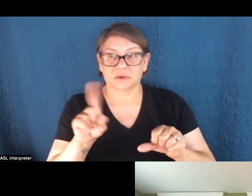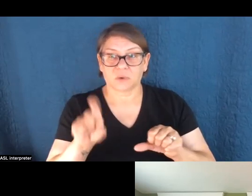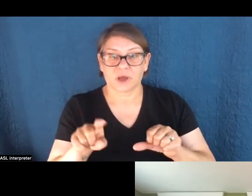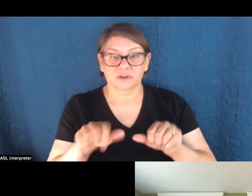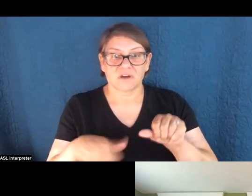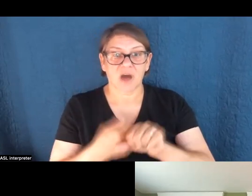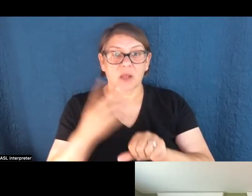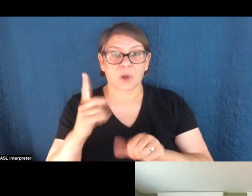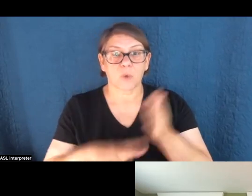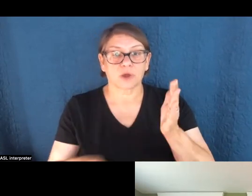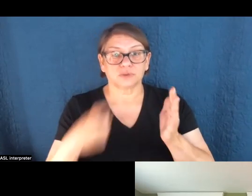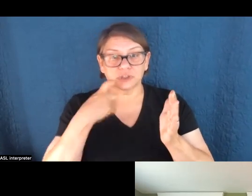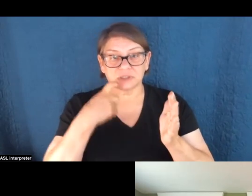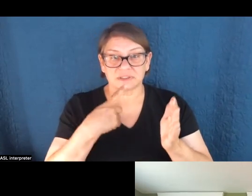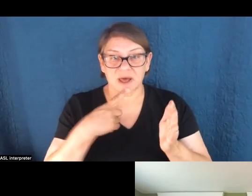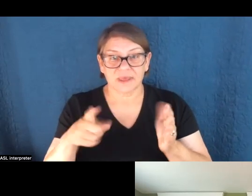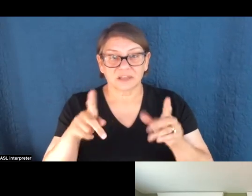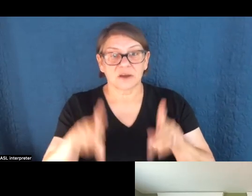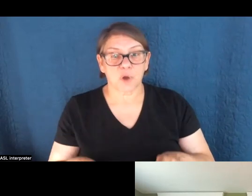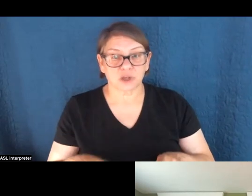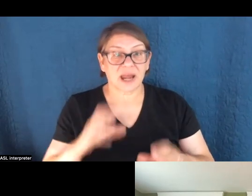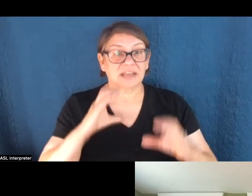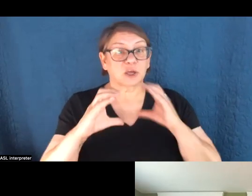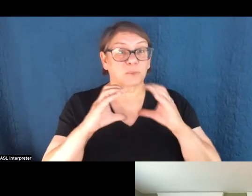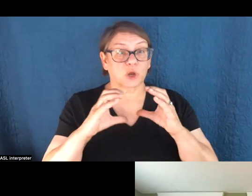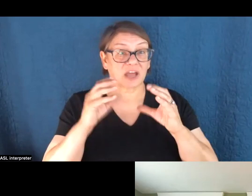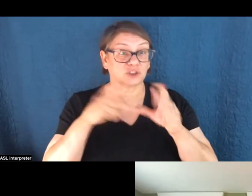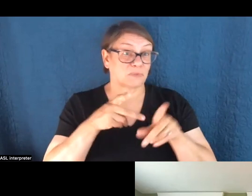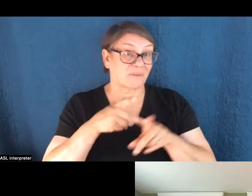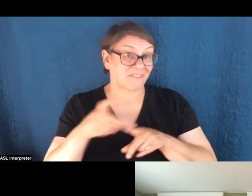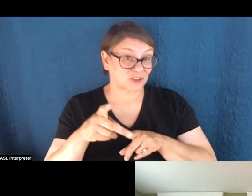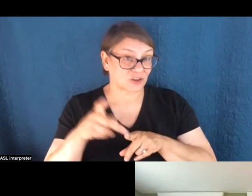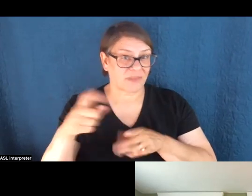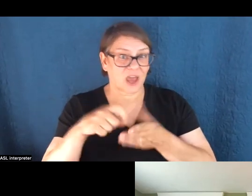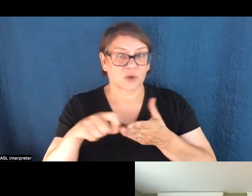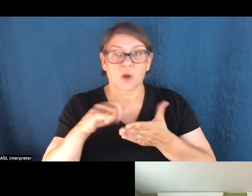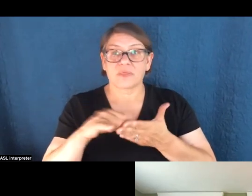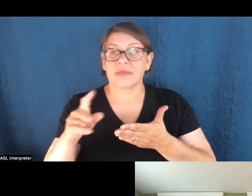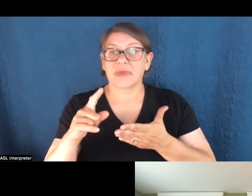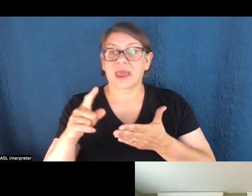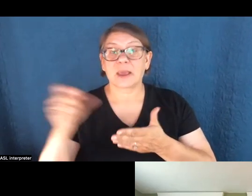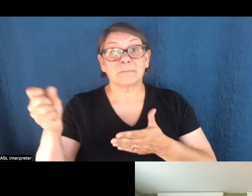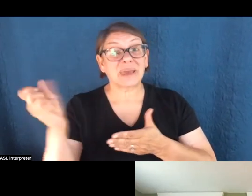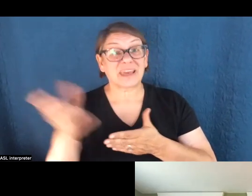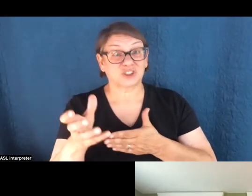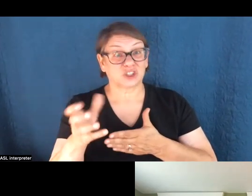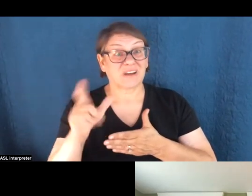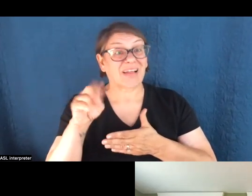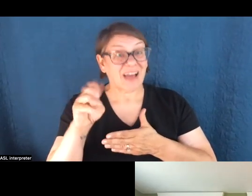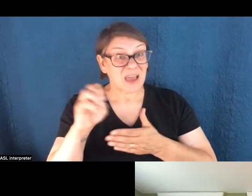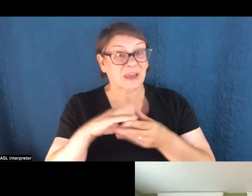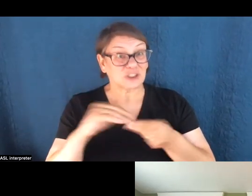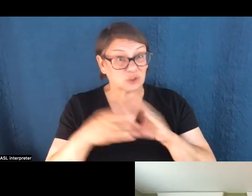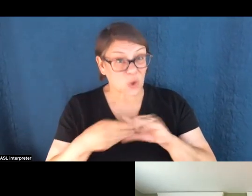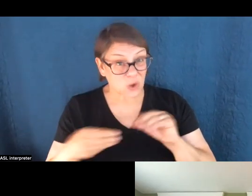following up on what you're just saying. So this is, this person is a communications professional and, uh, they write the, they pitch climate stories and connect journalists